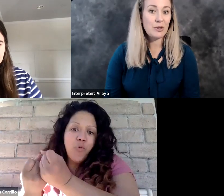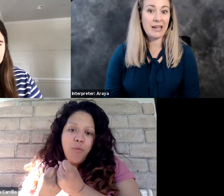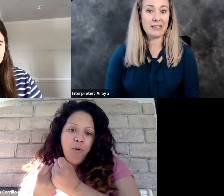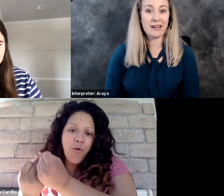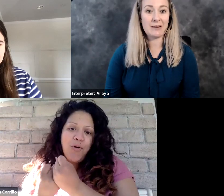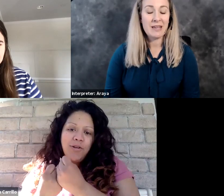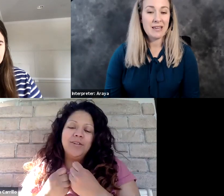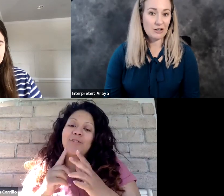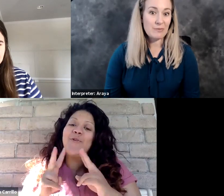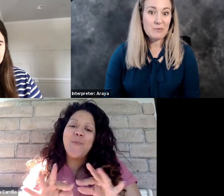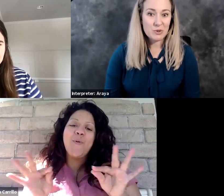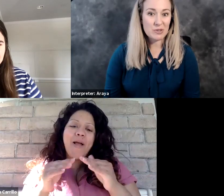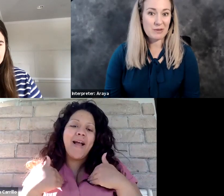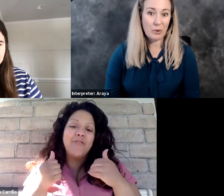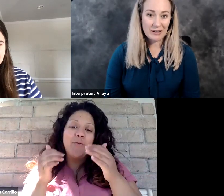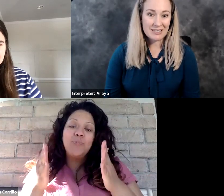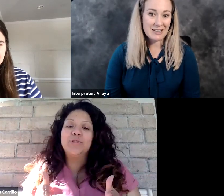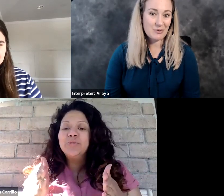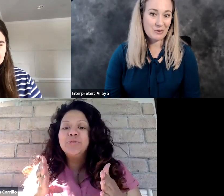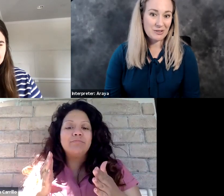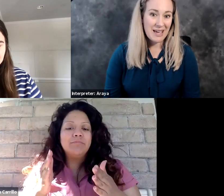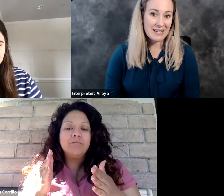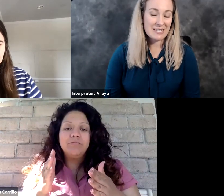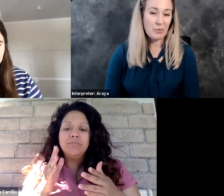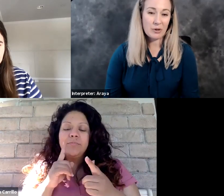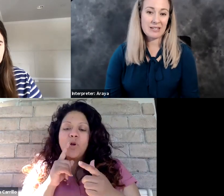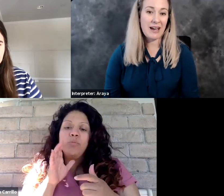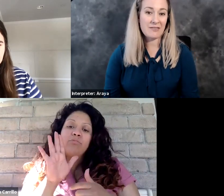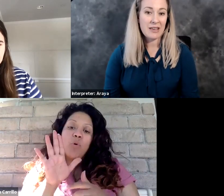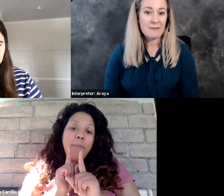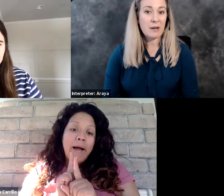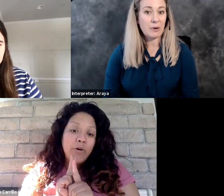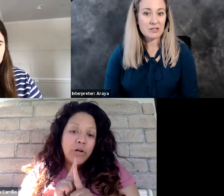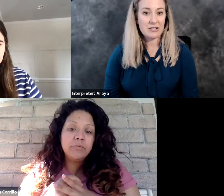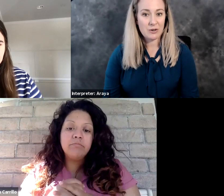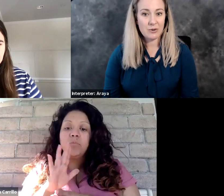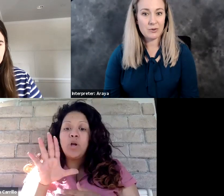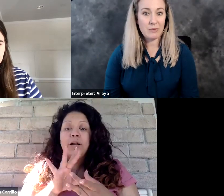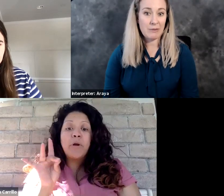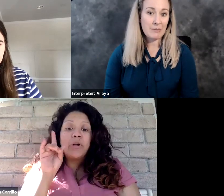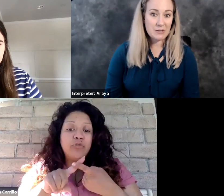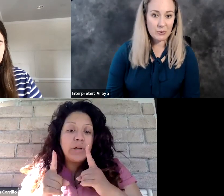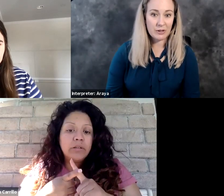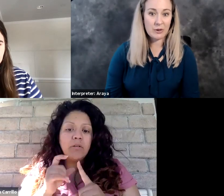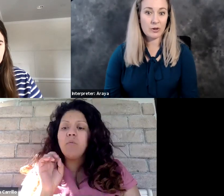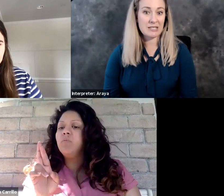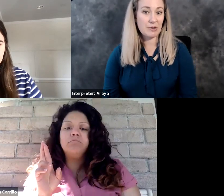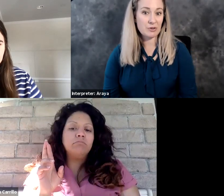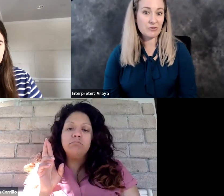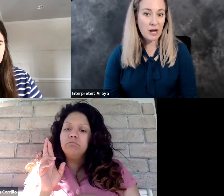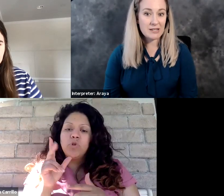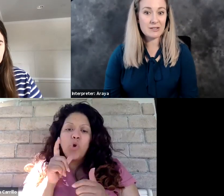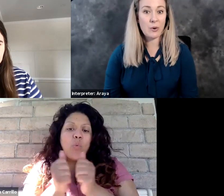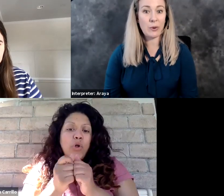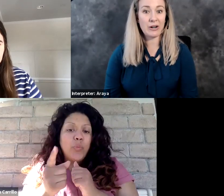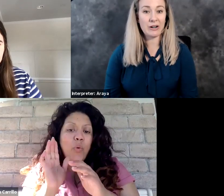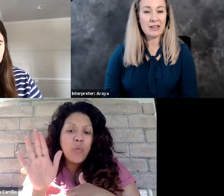you. And there can be mutual support as a result of that. And it's important to have a person who may be a mentor or a spiritual